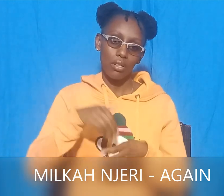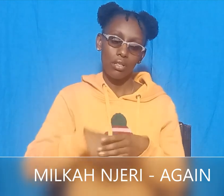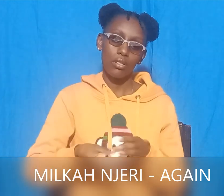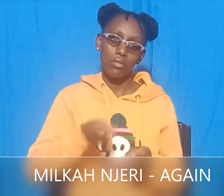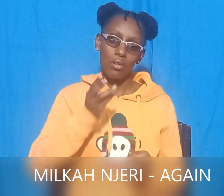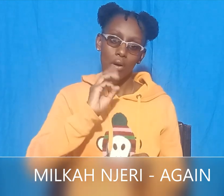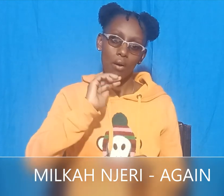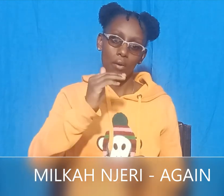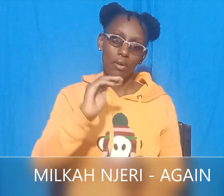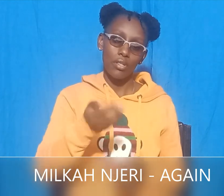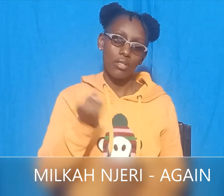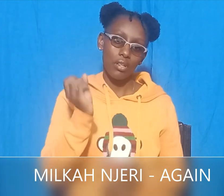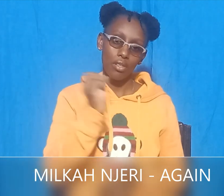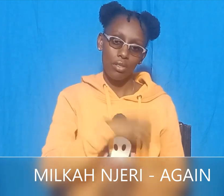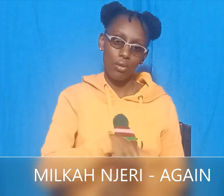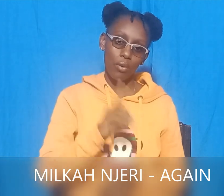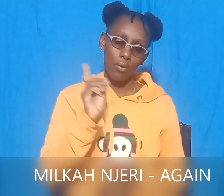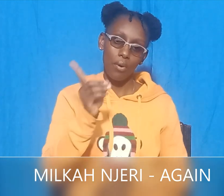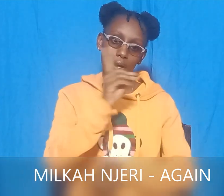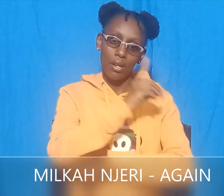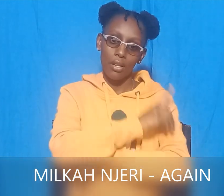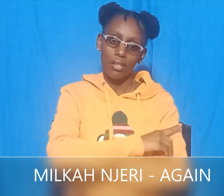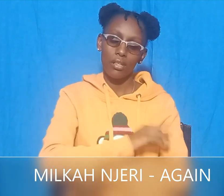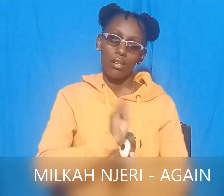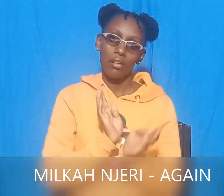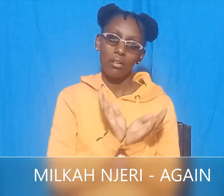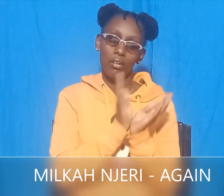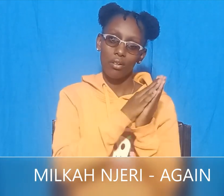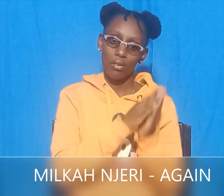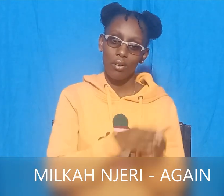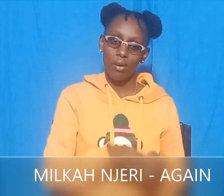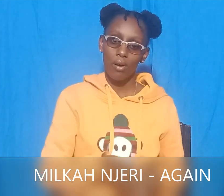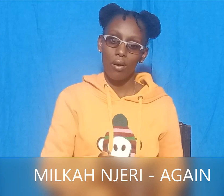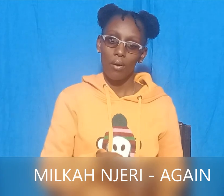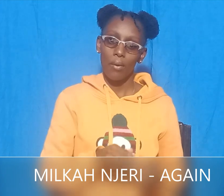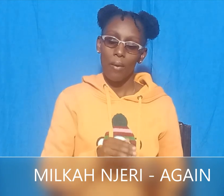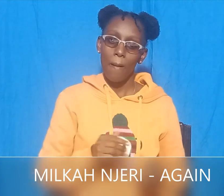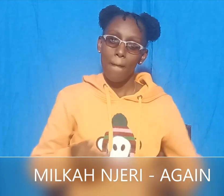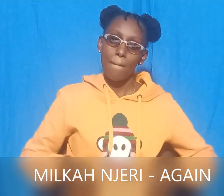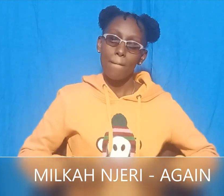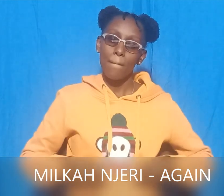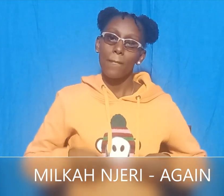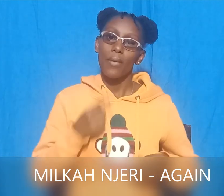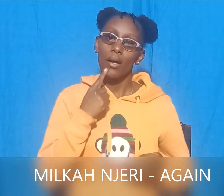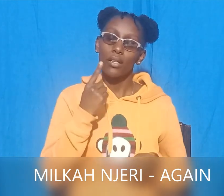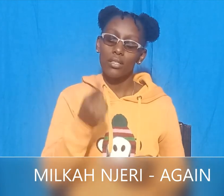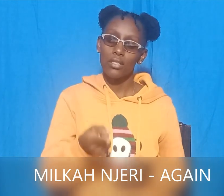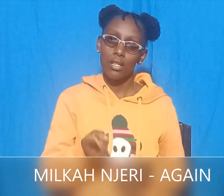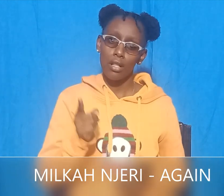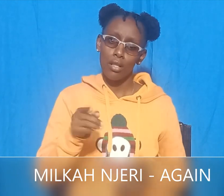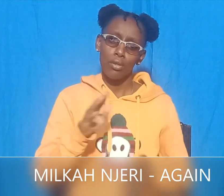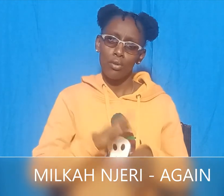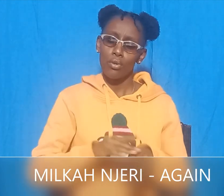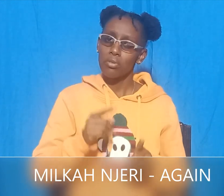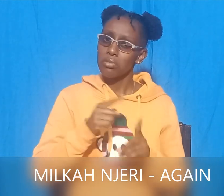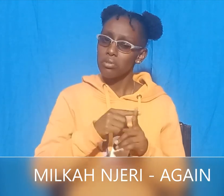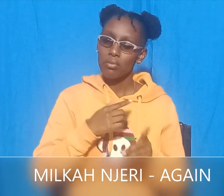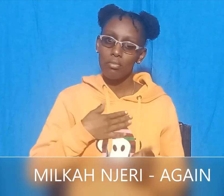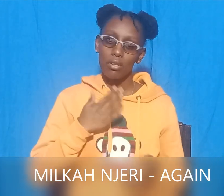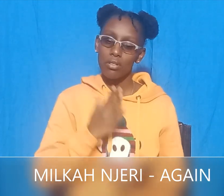One day, one crocodile said to the monkey, you are so good to me that I want